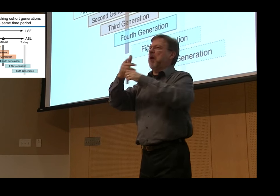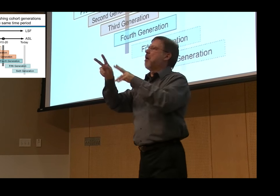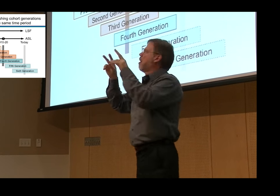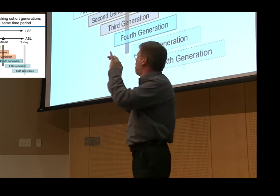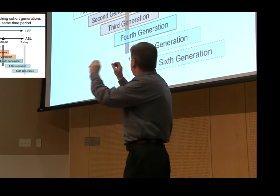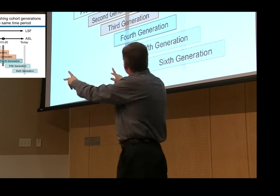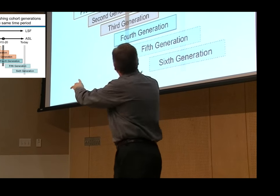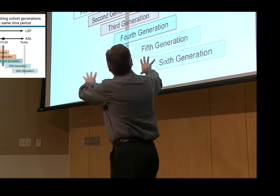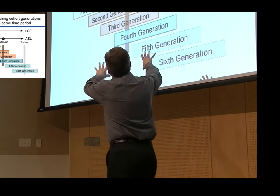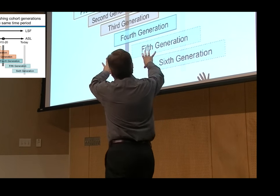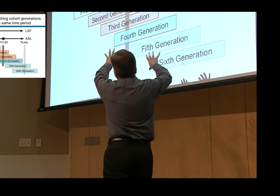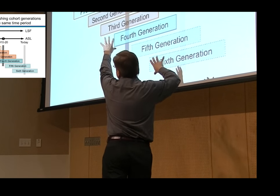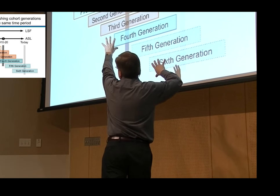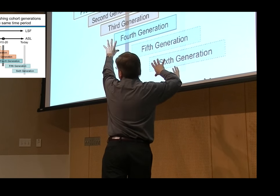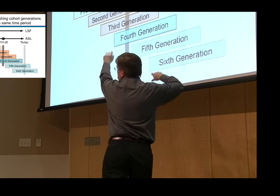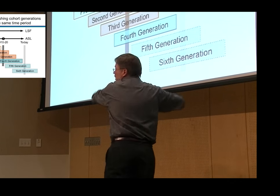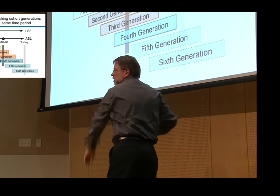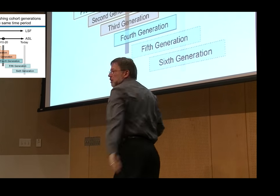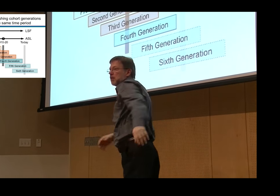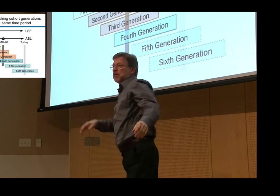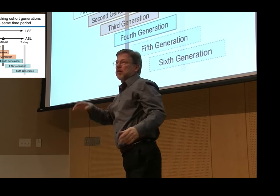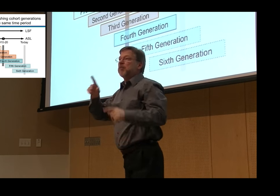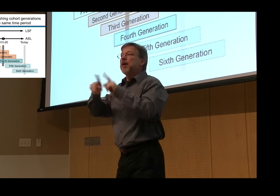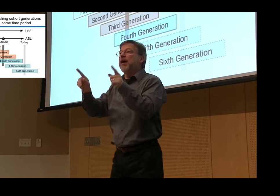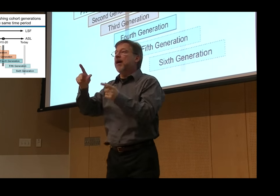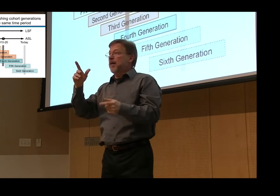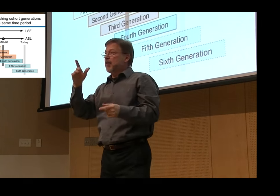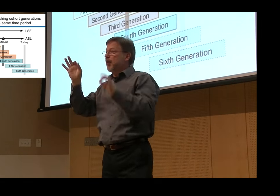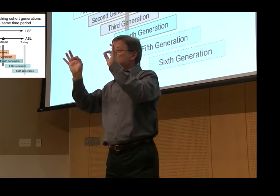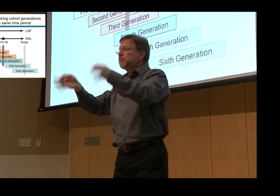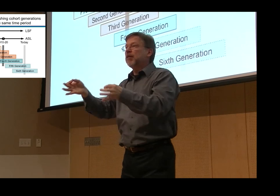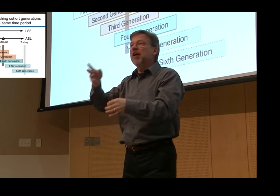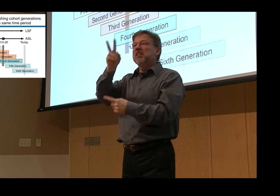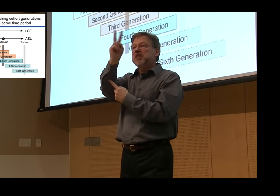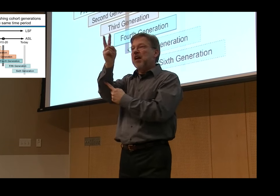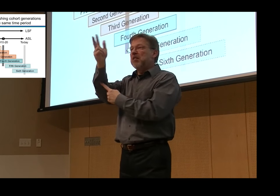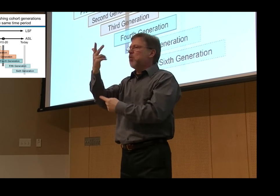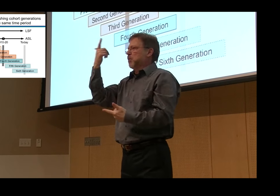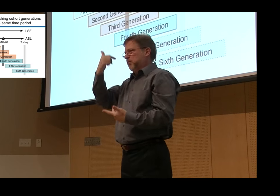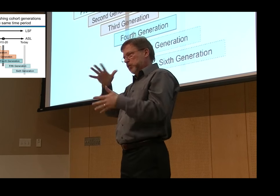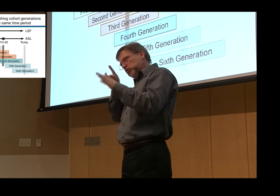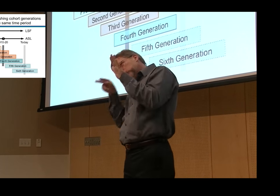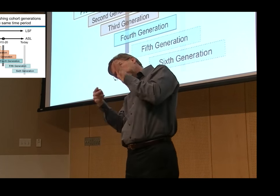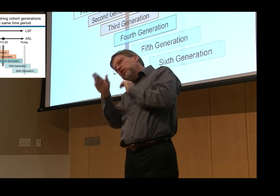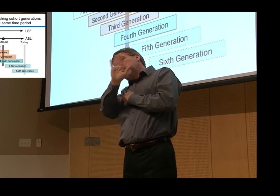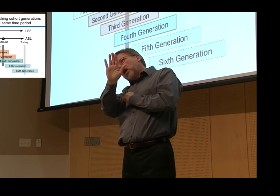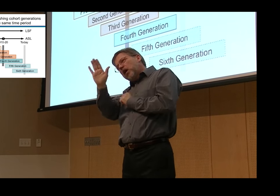and represents the fact that the fourth generation caught on the NAD films. Their signs look very similar to the